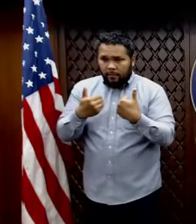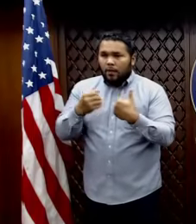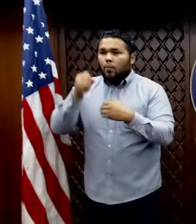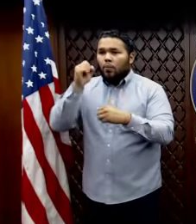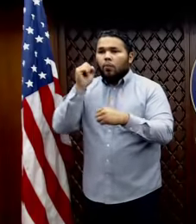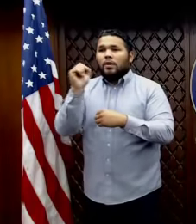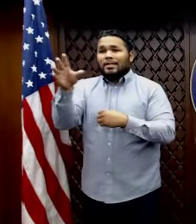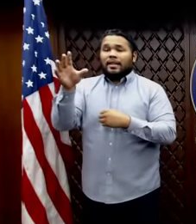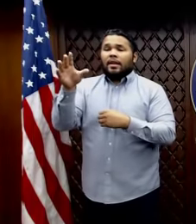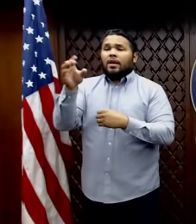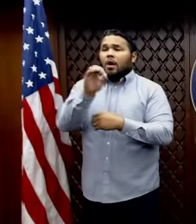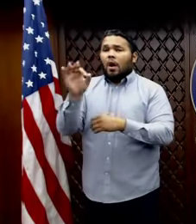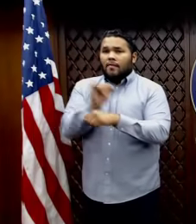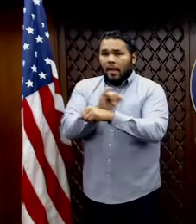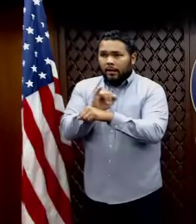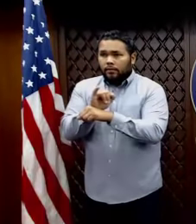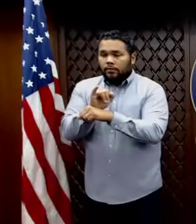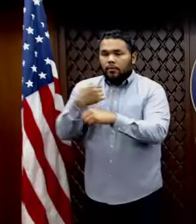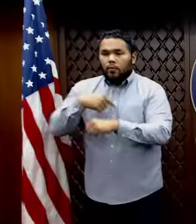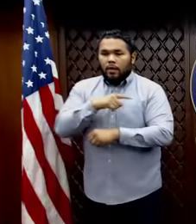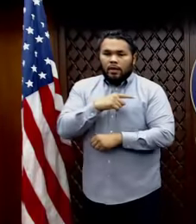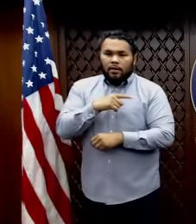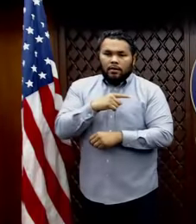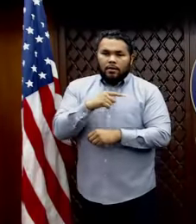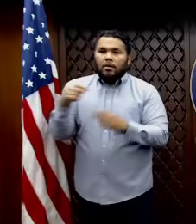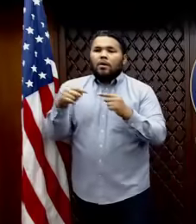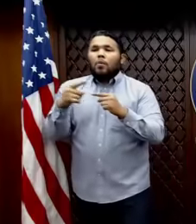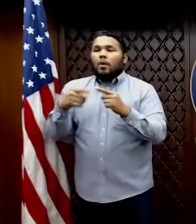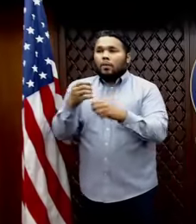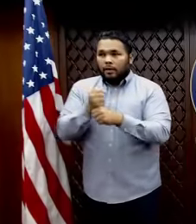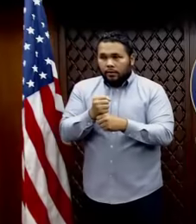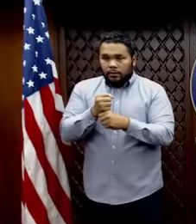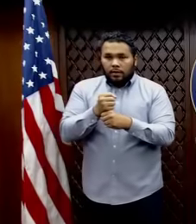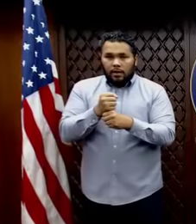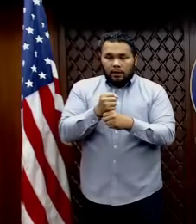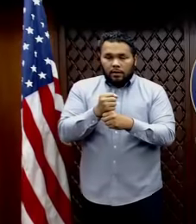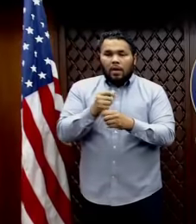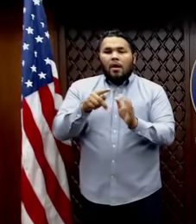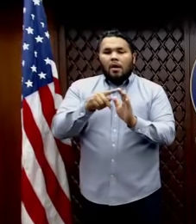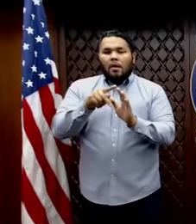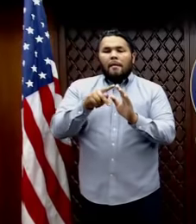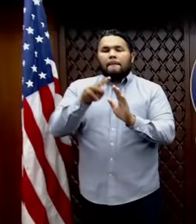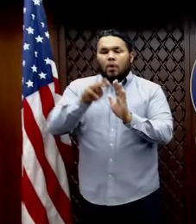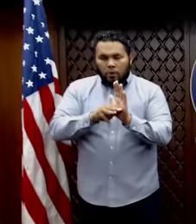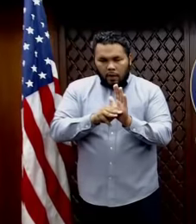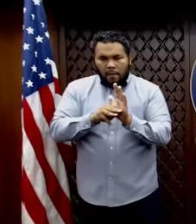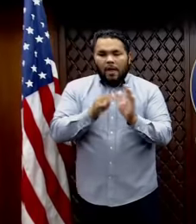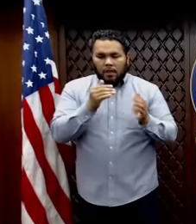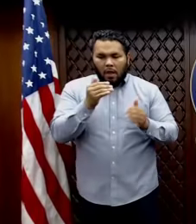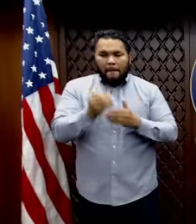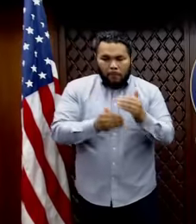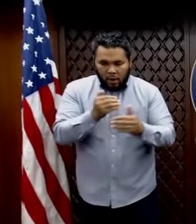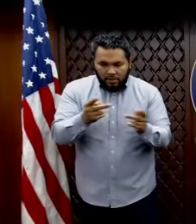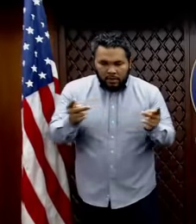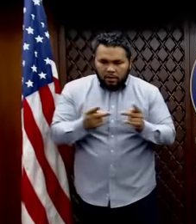off Island, that we, when we get the program and the processes in place, which we are working very, uh,